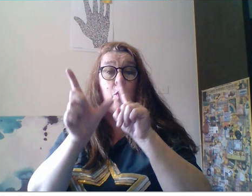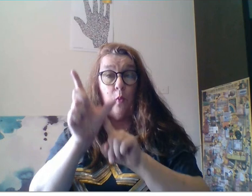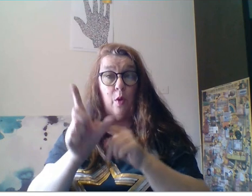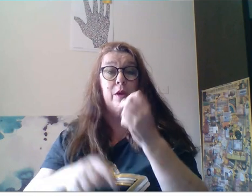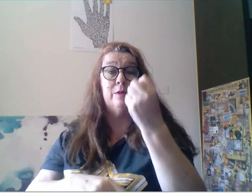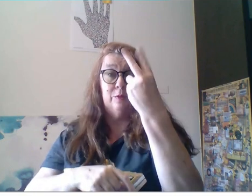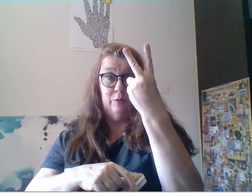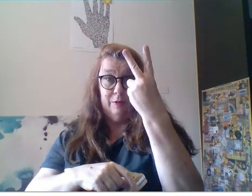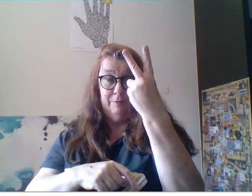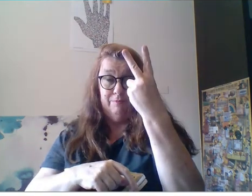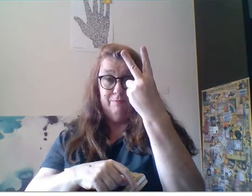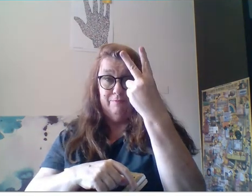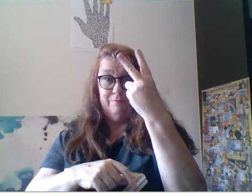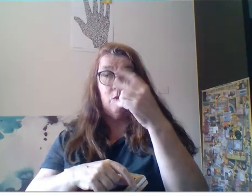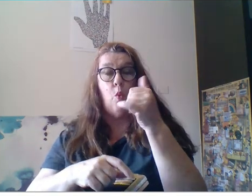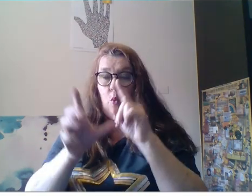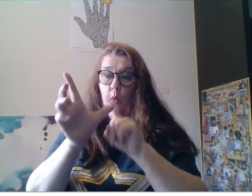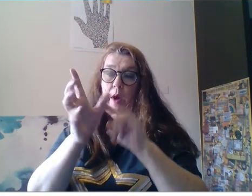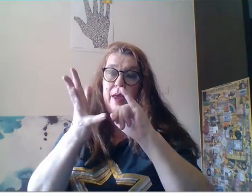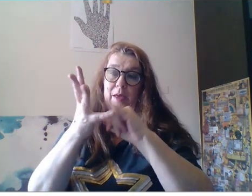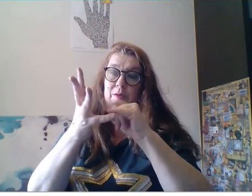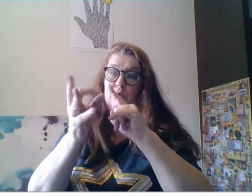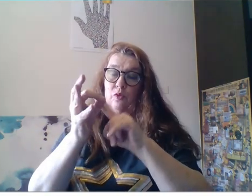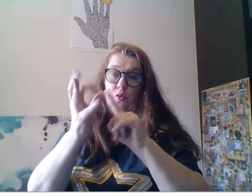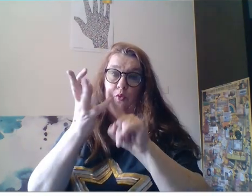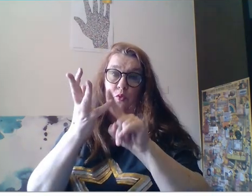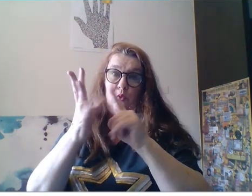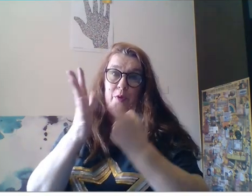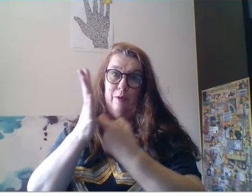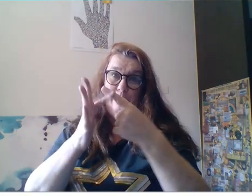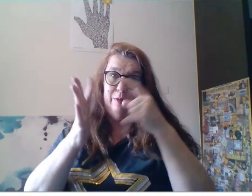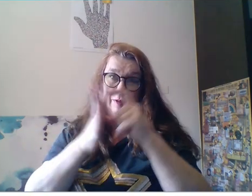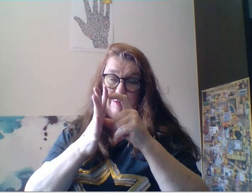is y squared or y to the power of two